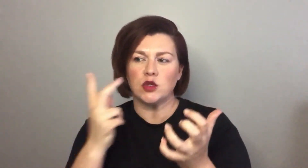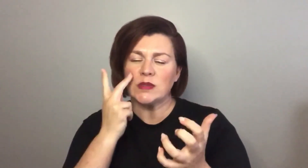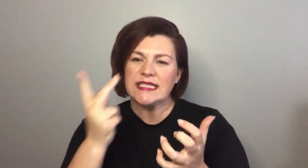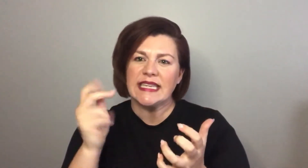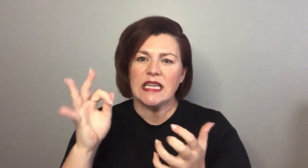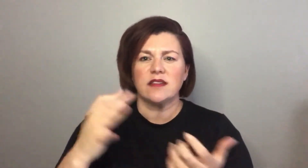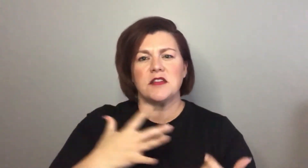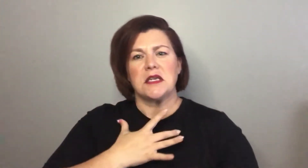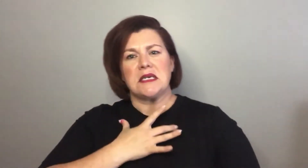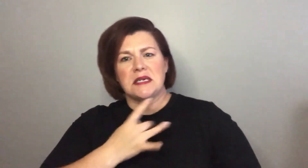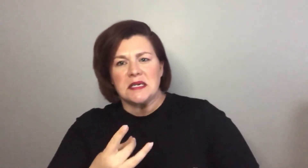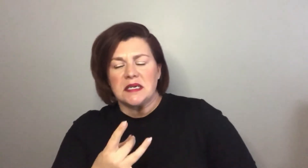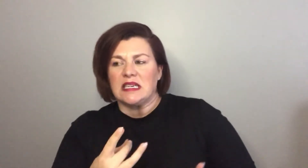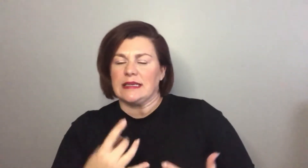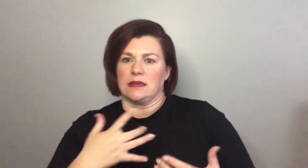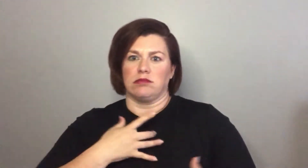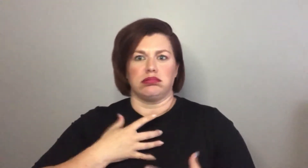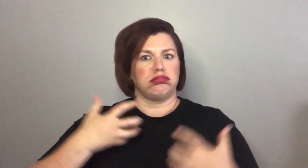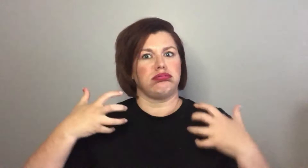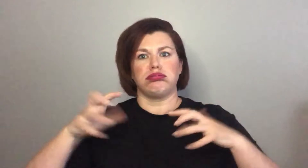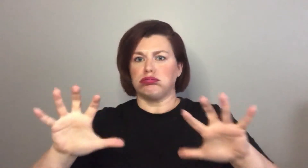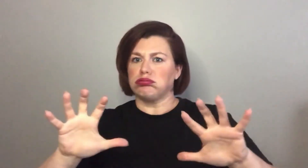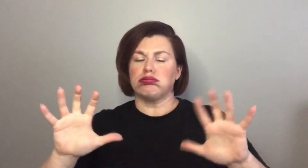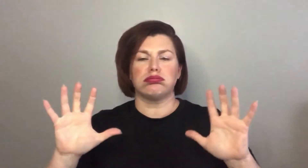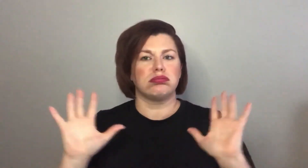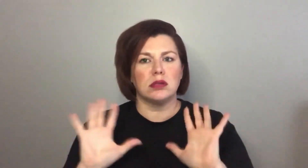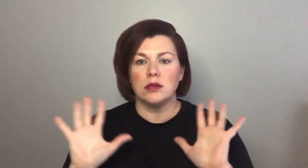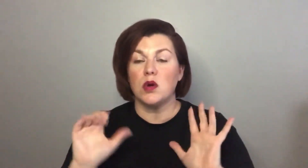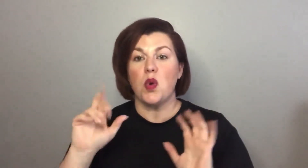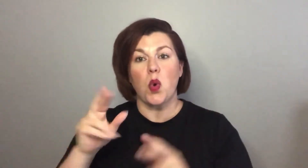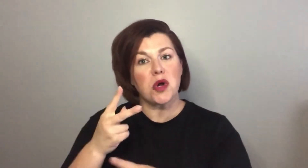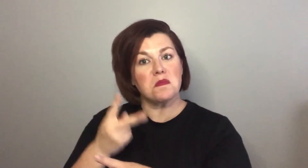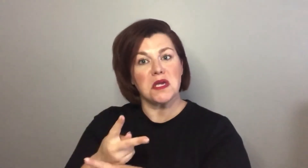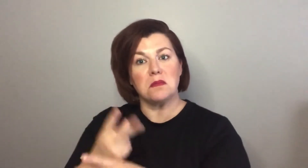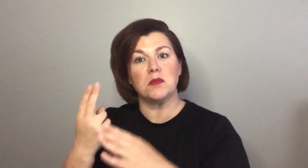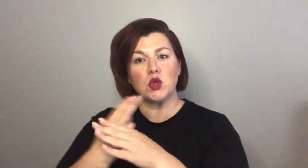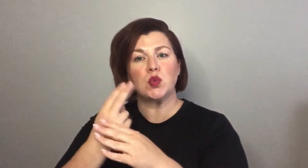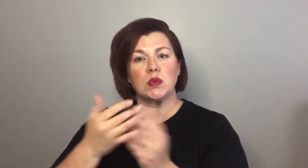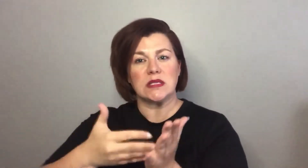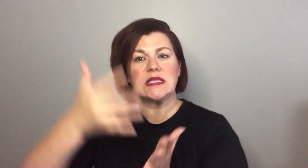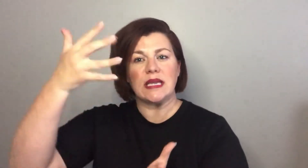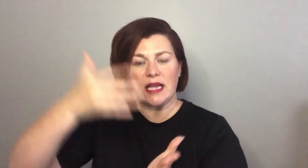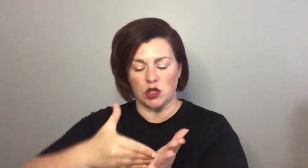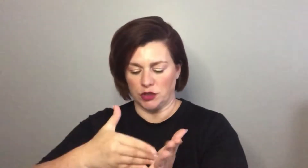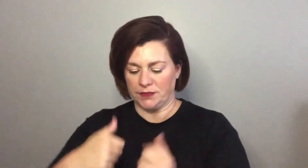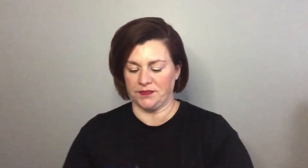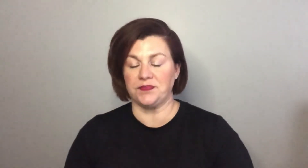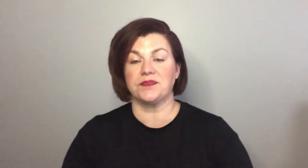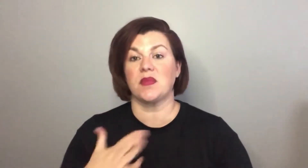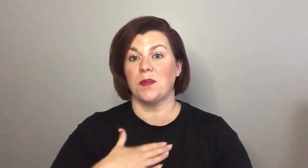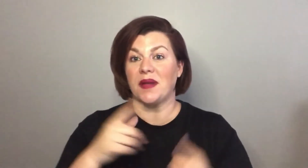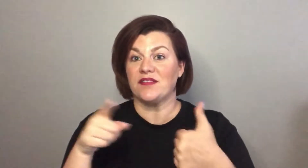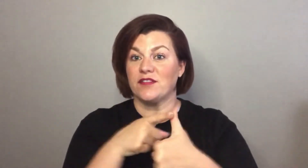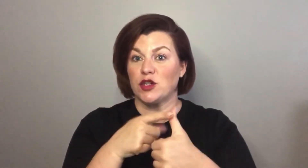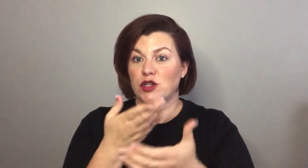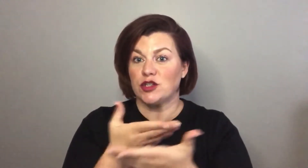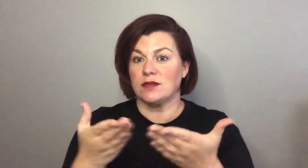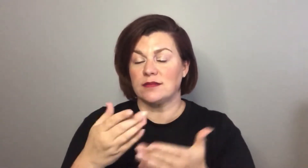that I have not used for a really long time and so I wanted to decide if I'm going to keep it or donate it